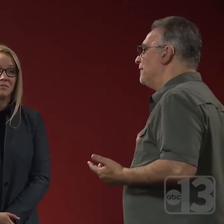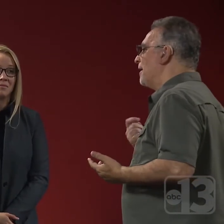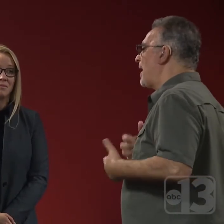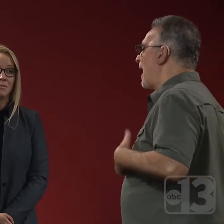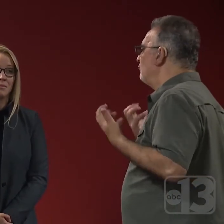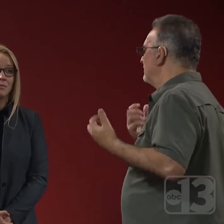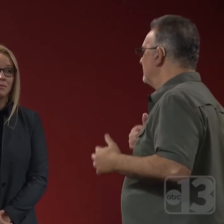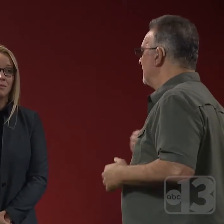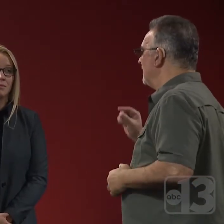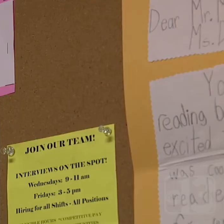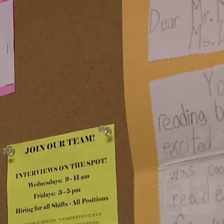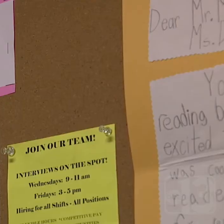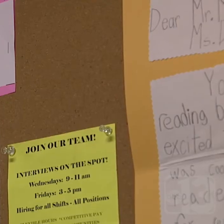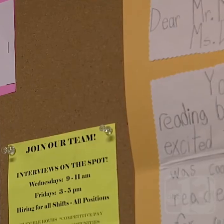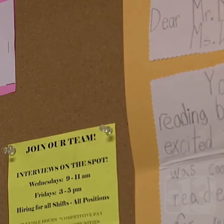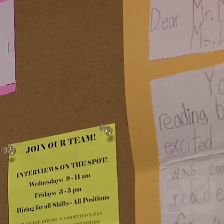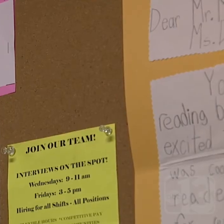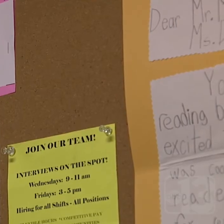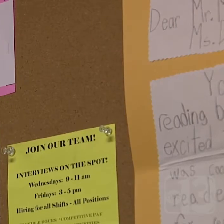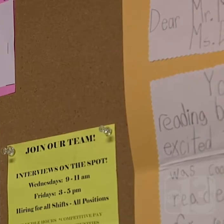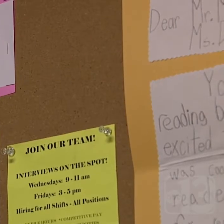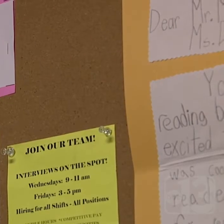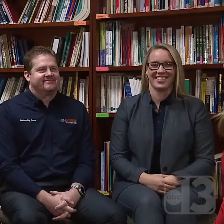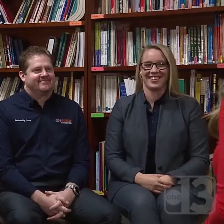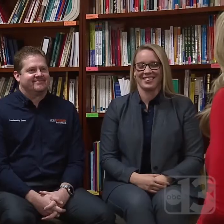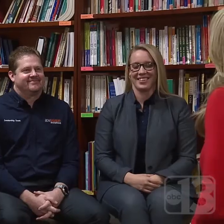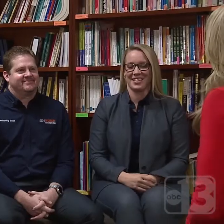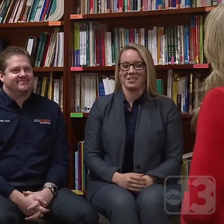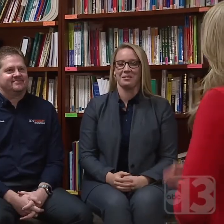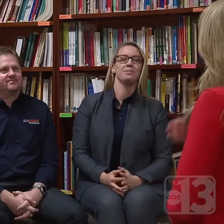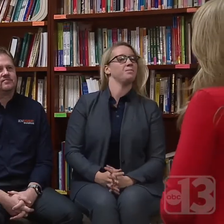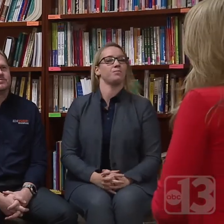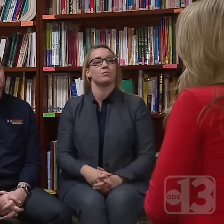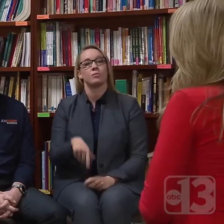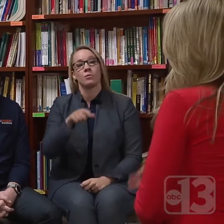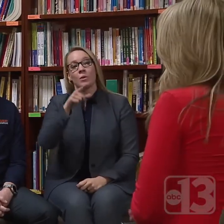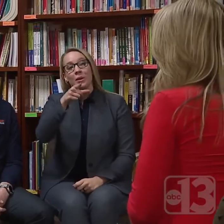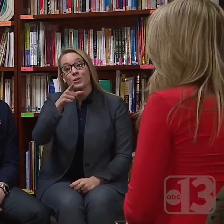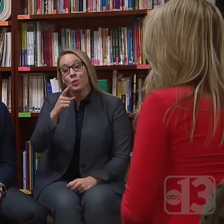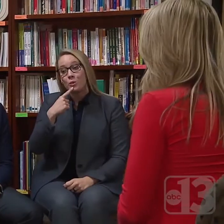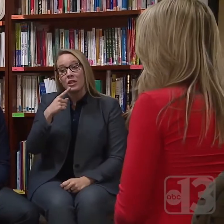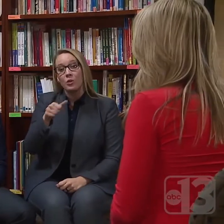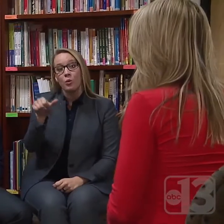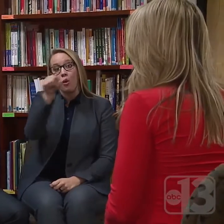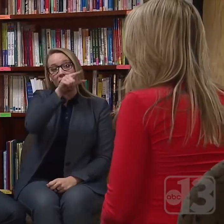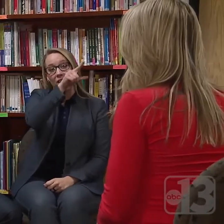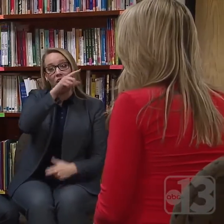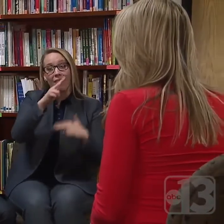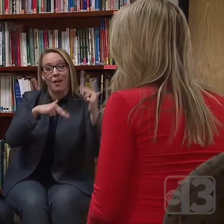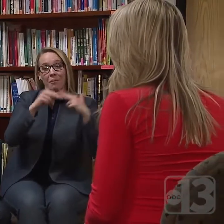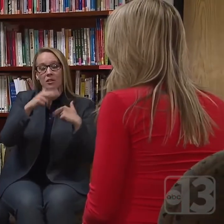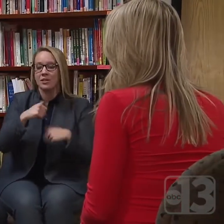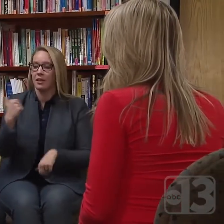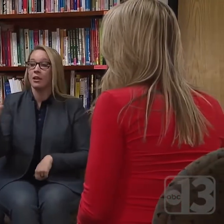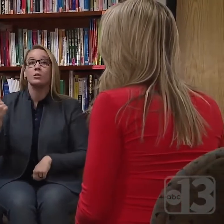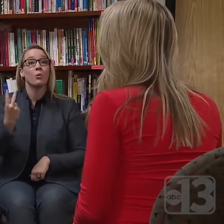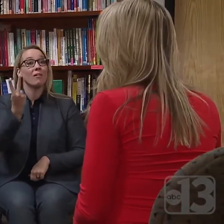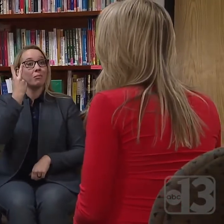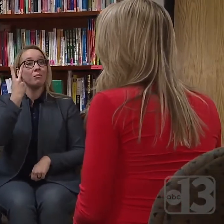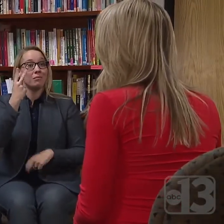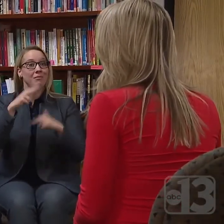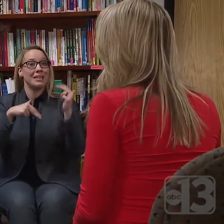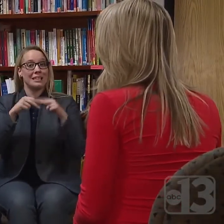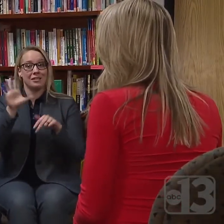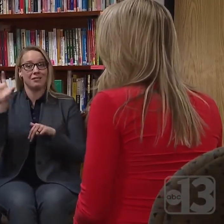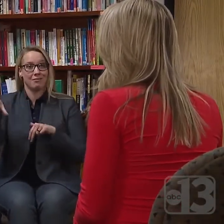scrambling after the state recently cut their funding. According to the DCN Executive Director, their grant was reduced from